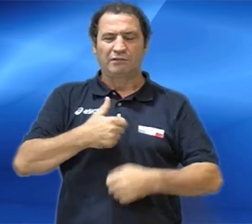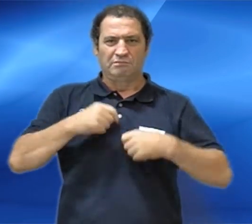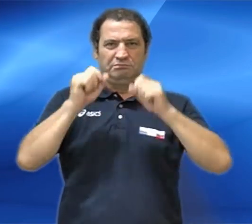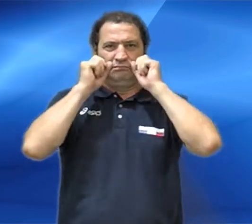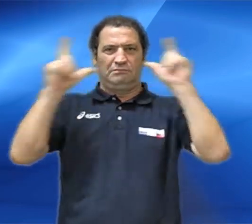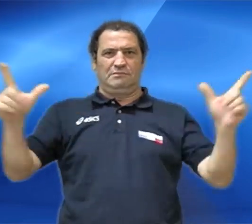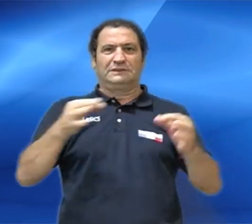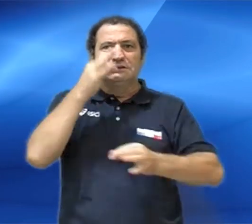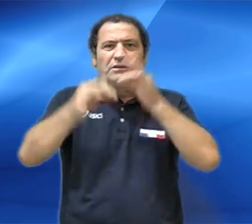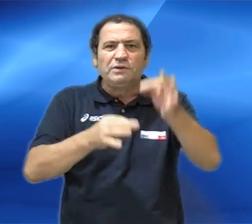No!